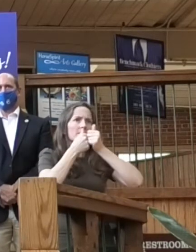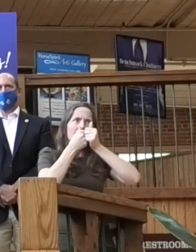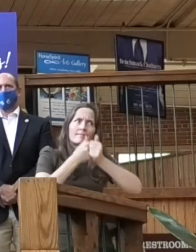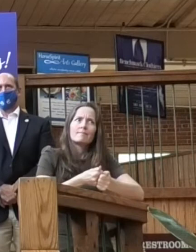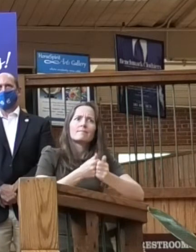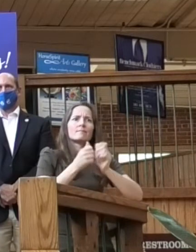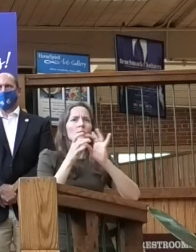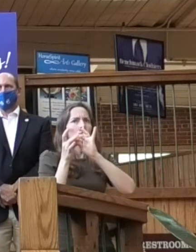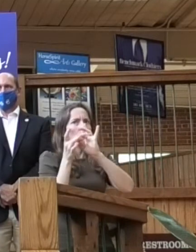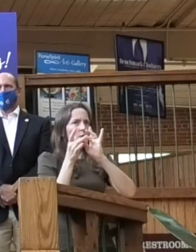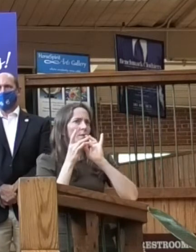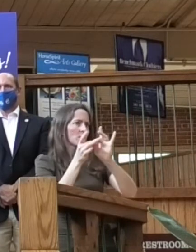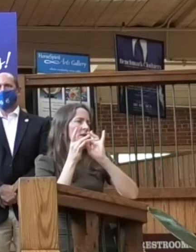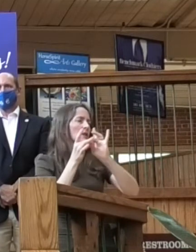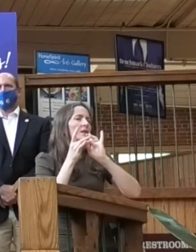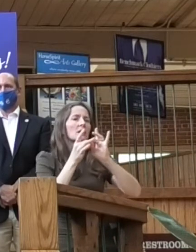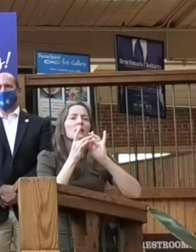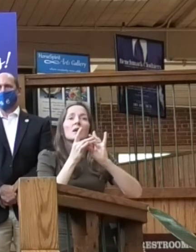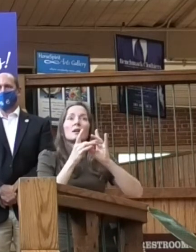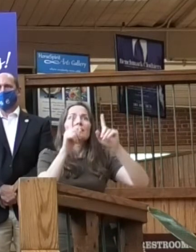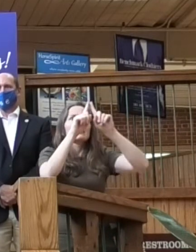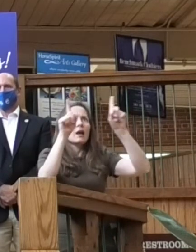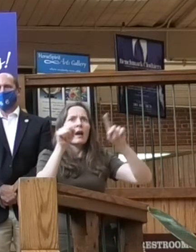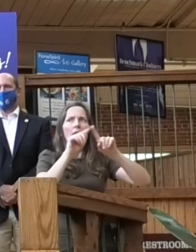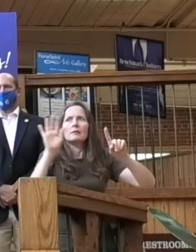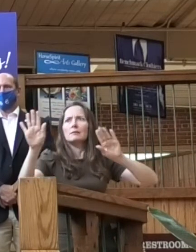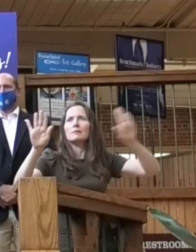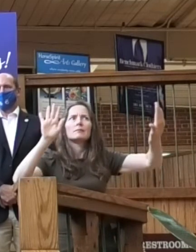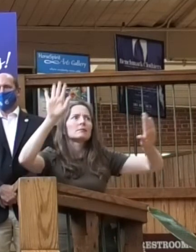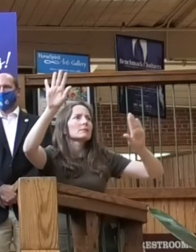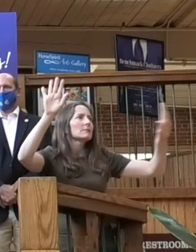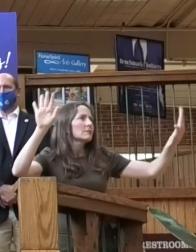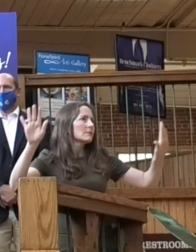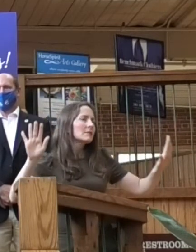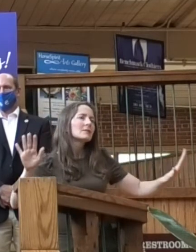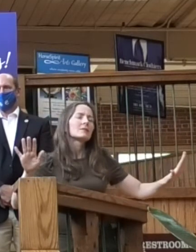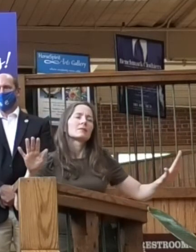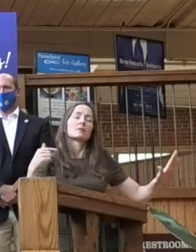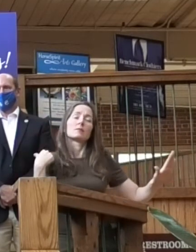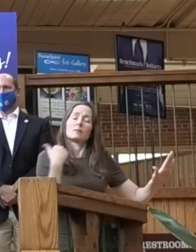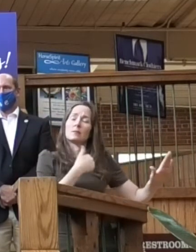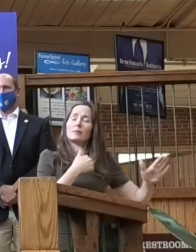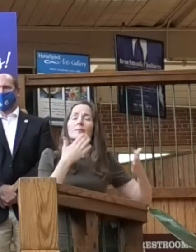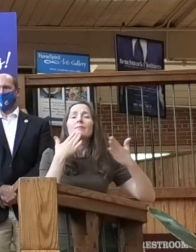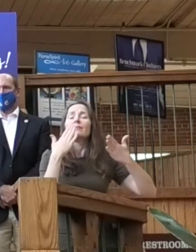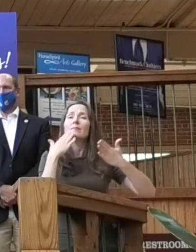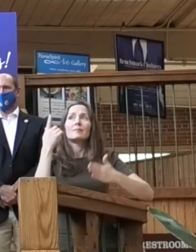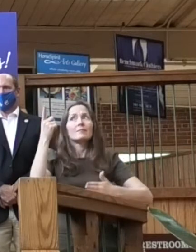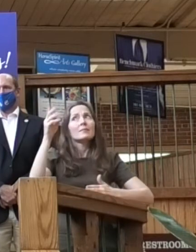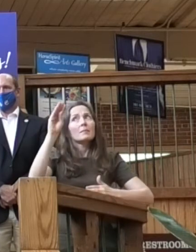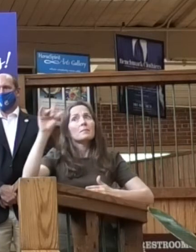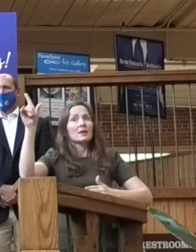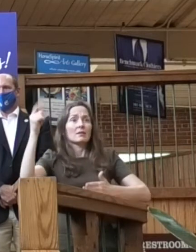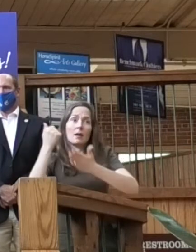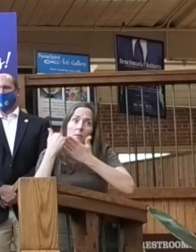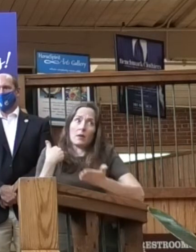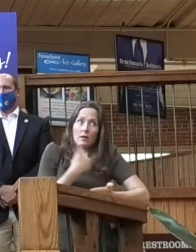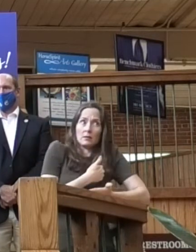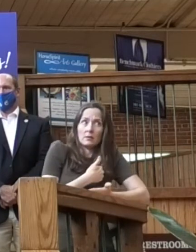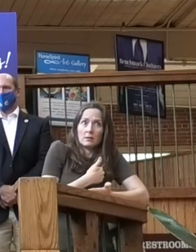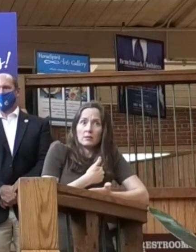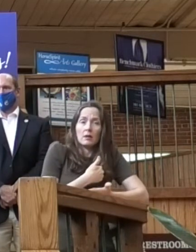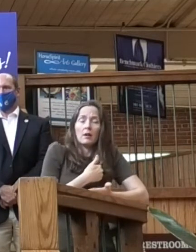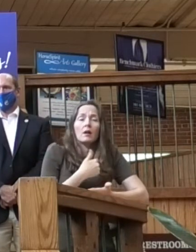signage everywhere. You can't miss it. So we are incredibly grateful that they're helping us with that because in order to open up fully,